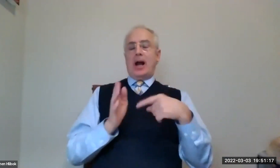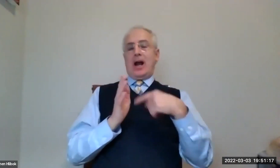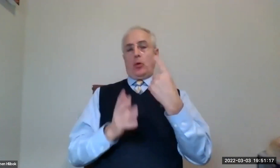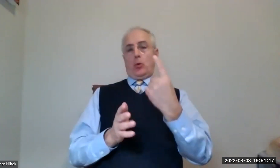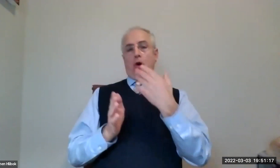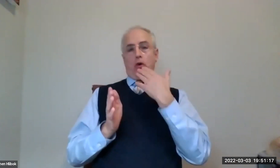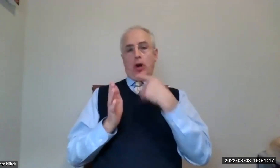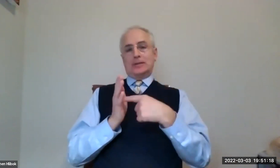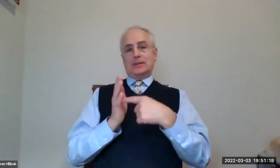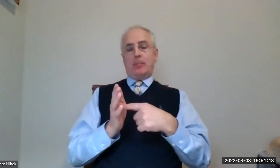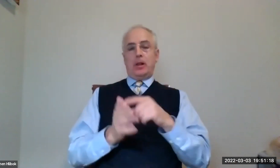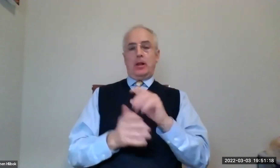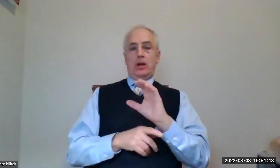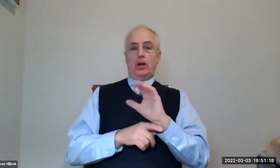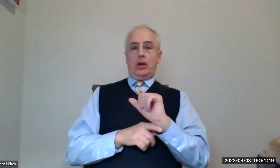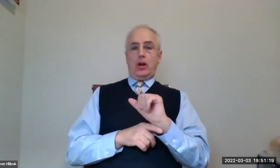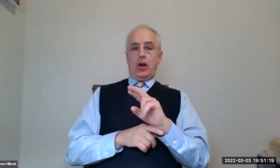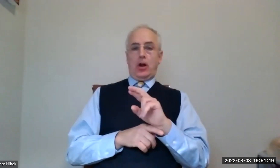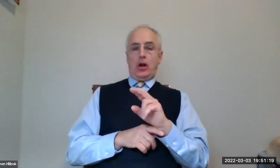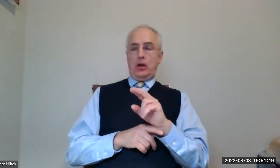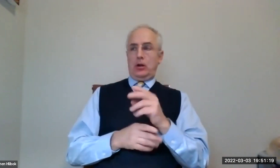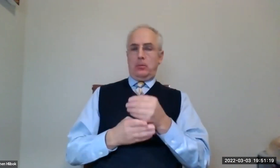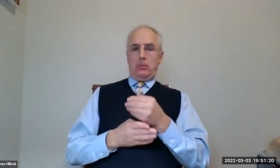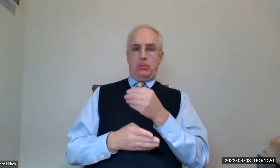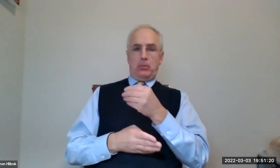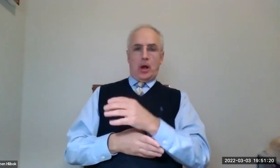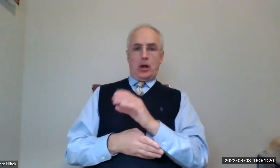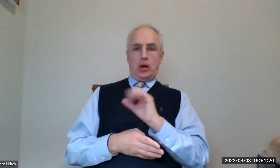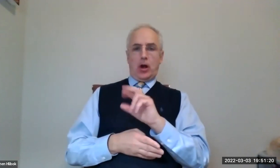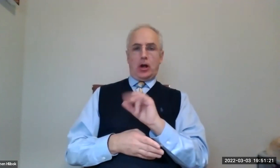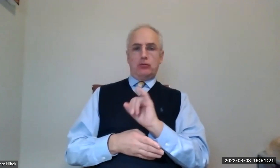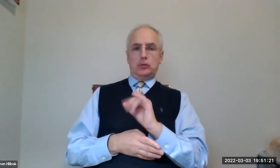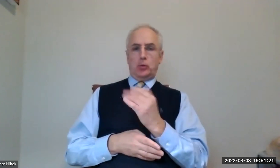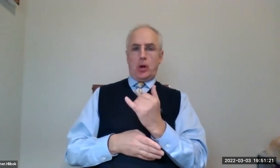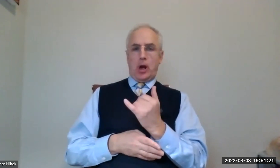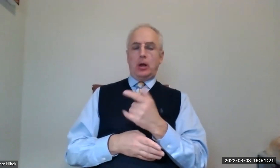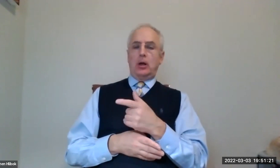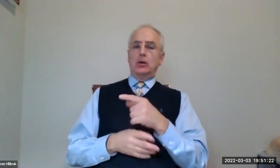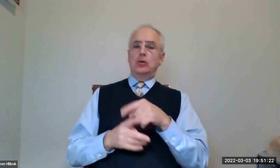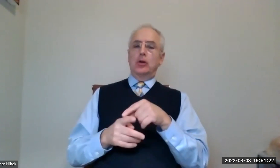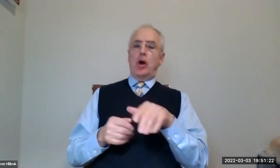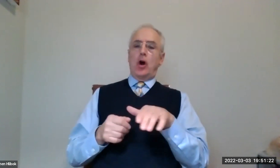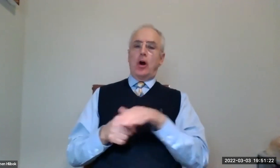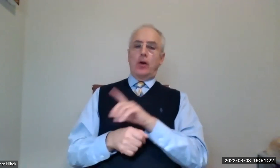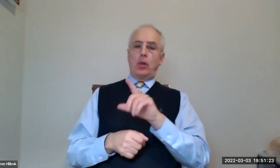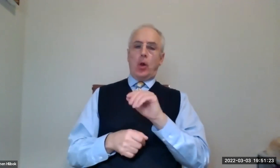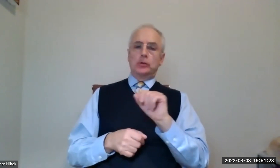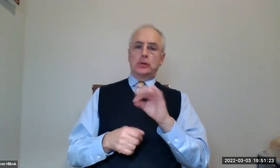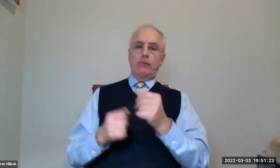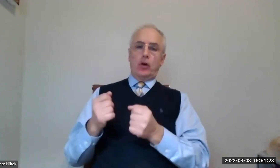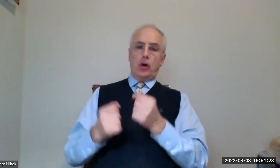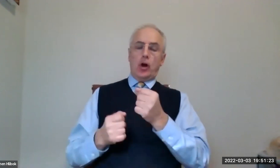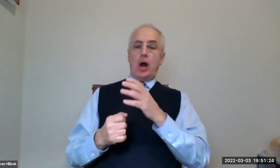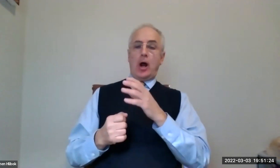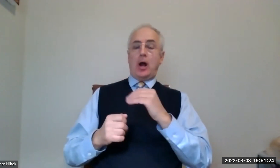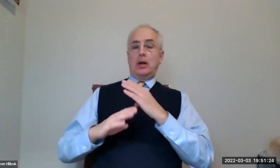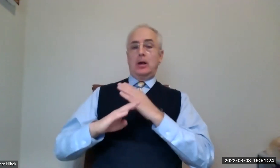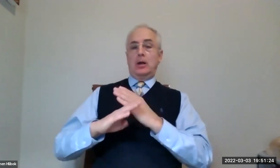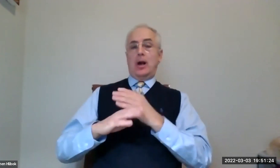into anything. One good example would be you purchase a car